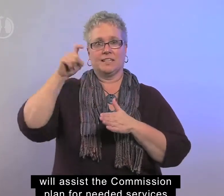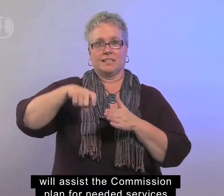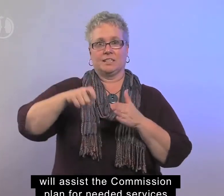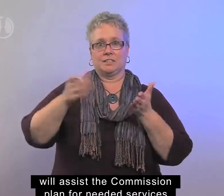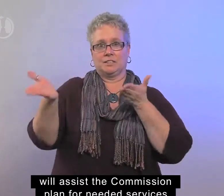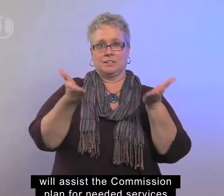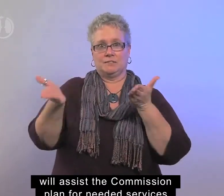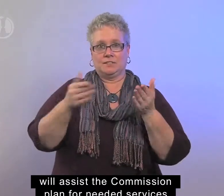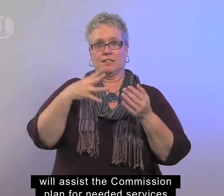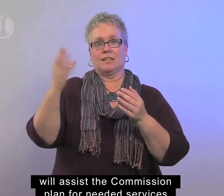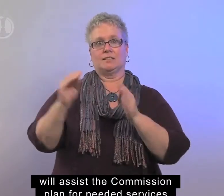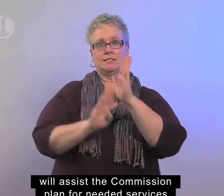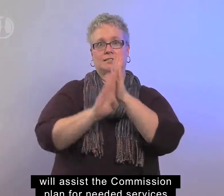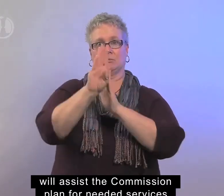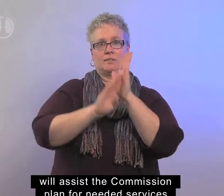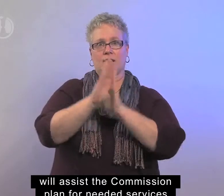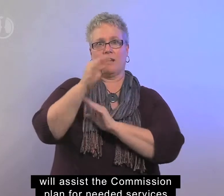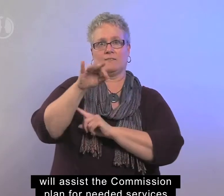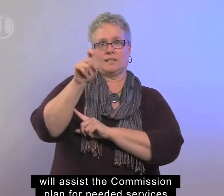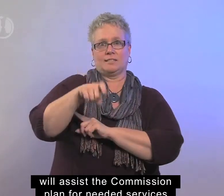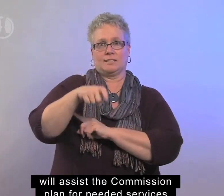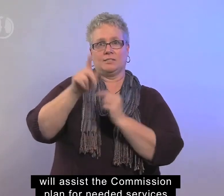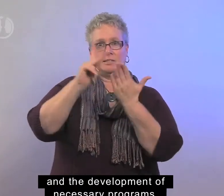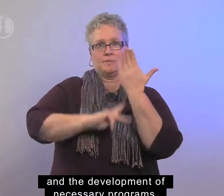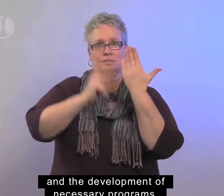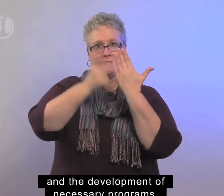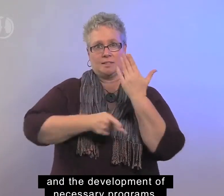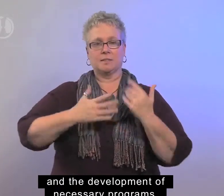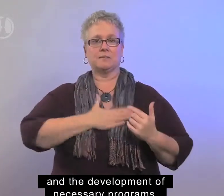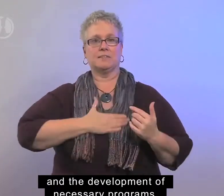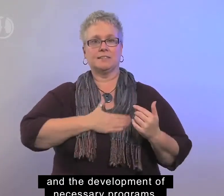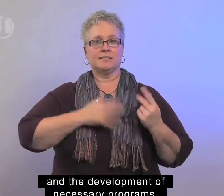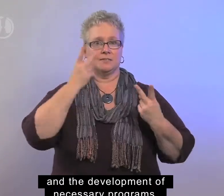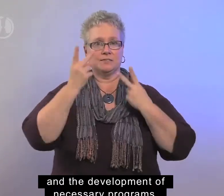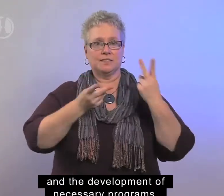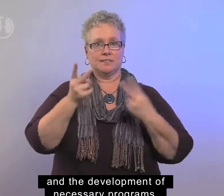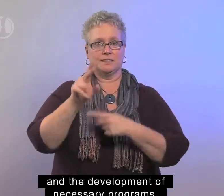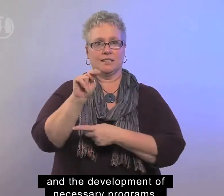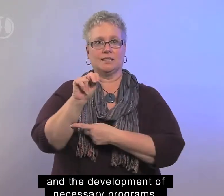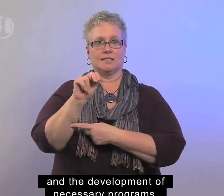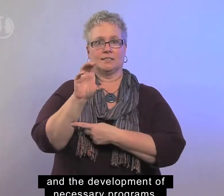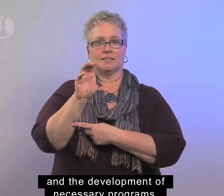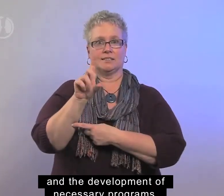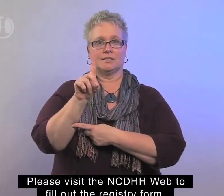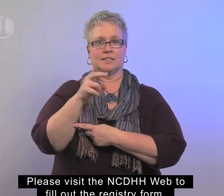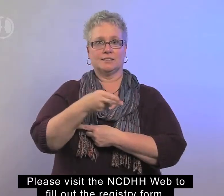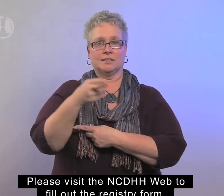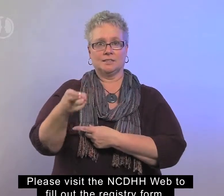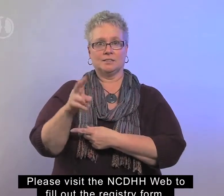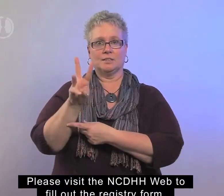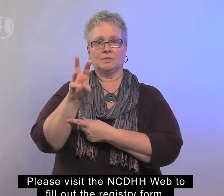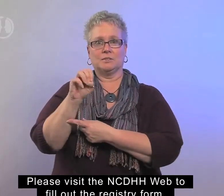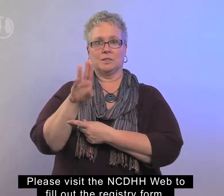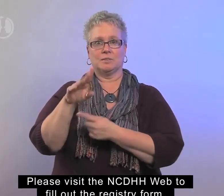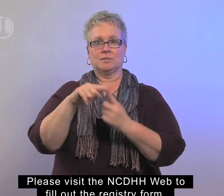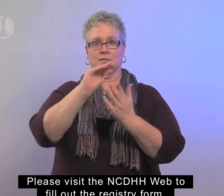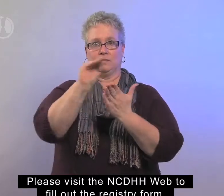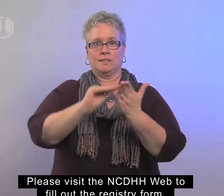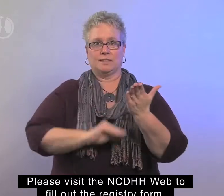assist the Commission plan for needed services and the development of necessary programs. Please visit the NCDHH